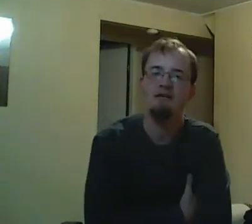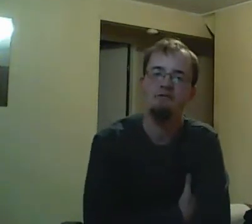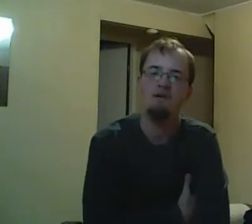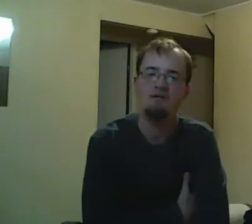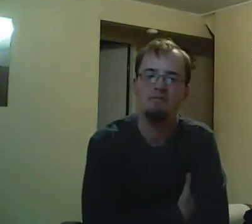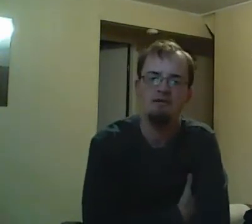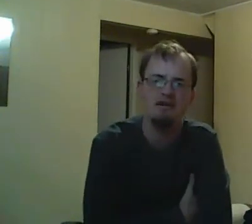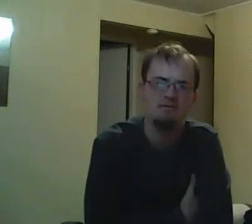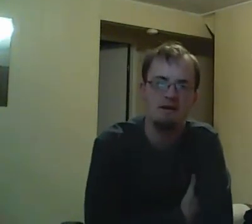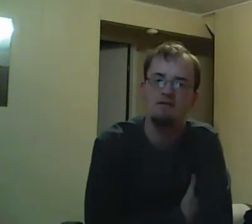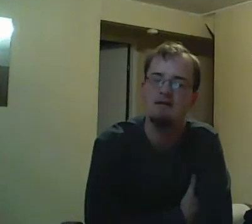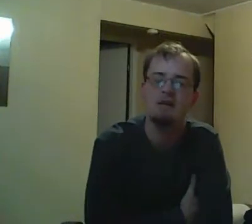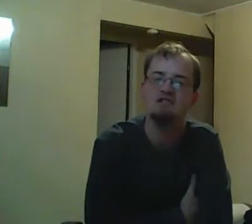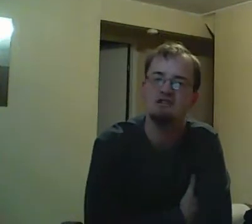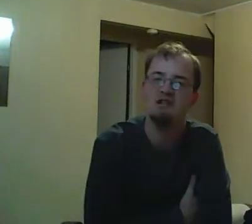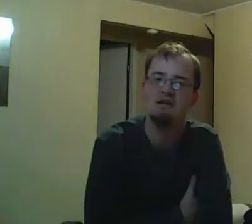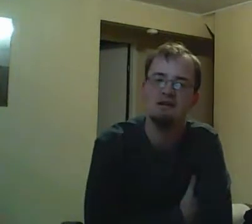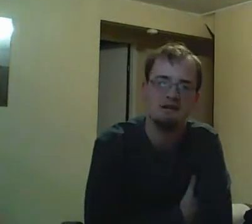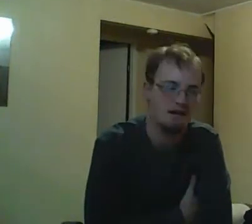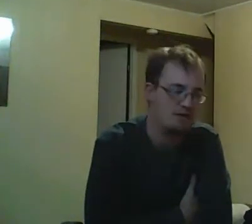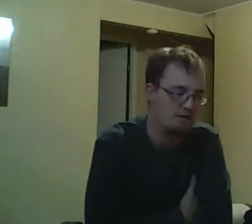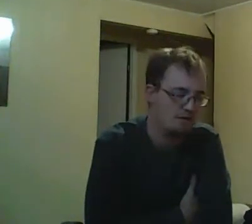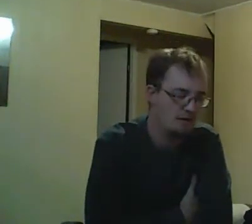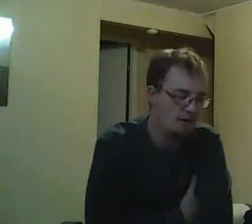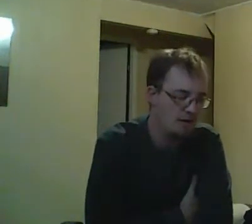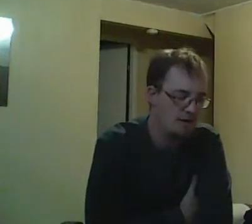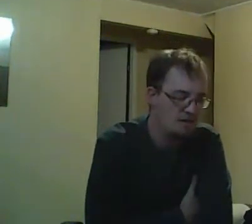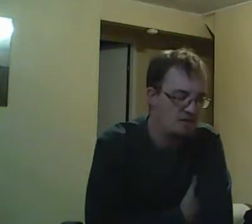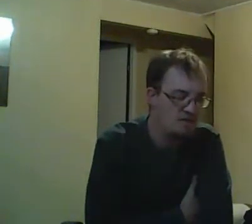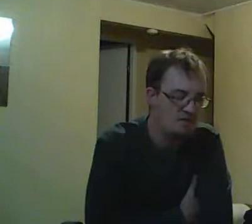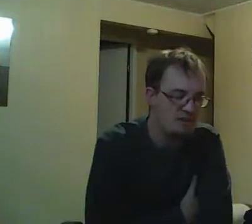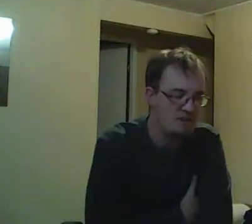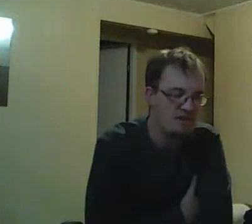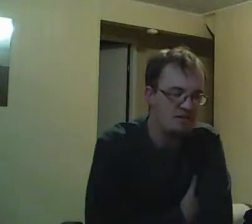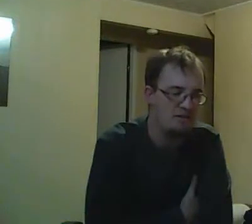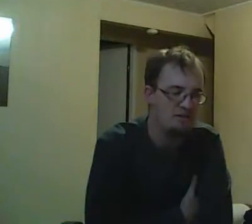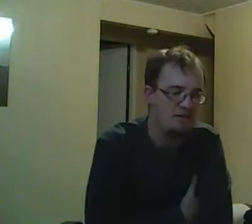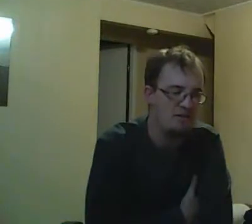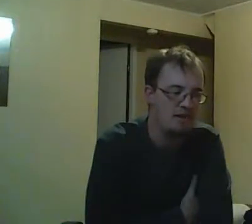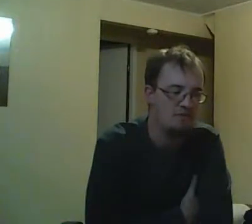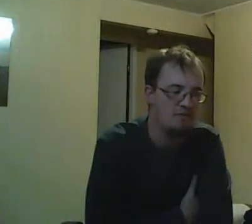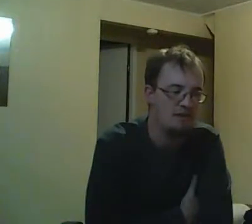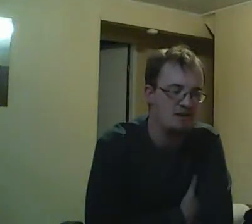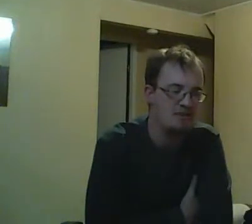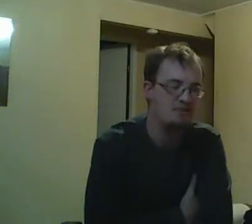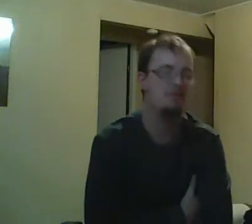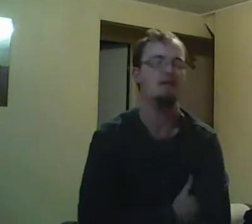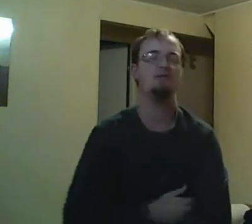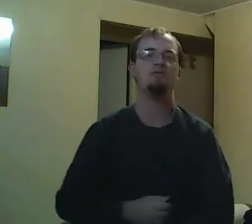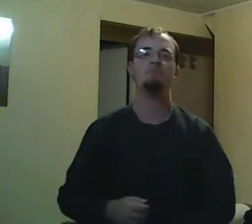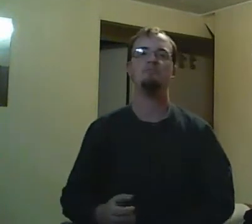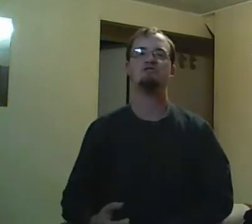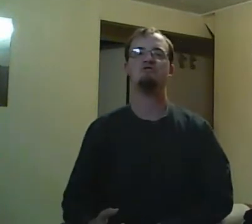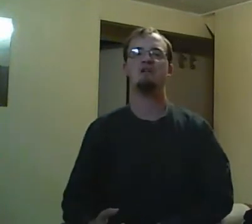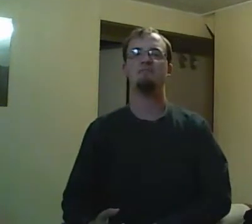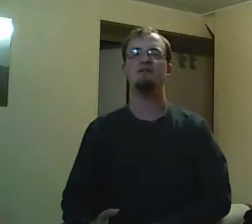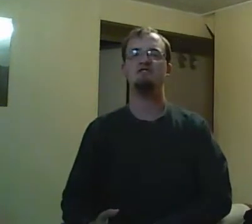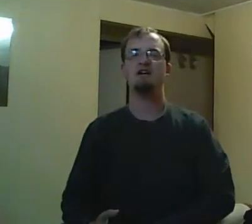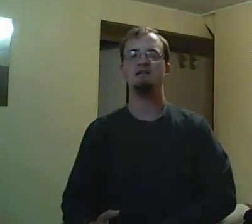think about it, the more I decide to analyze it. And I analyzed it to the hilt. And I basically came up with a solution. Well, I think the Reddit community